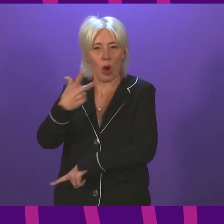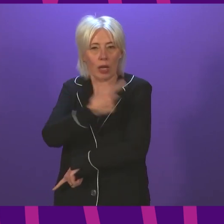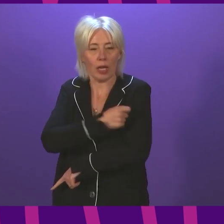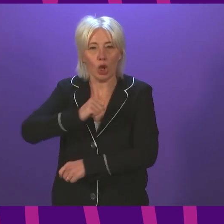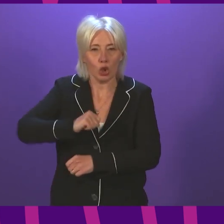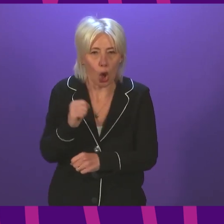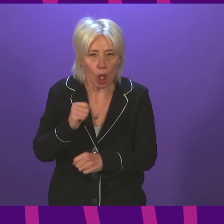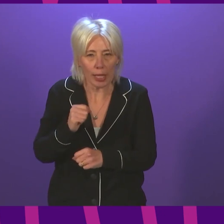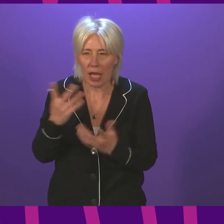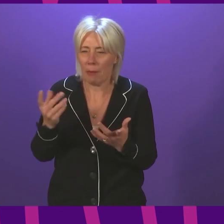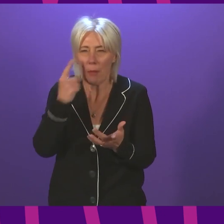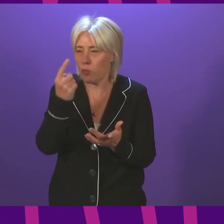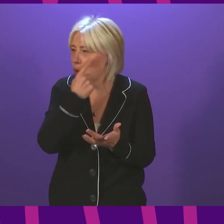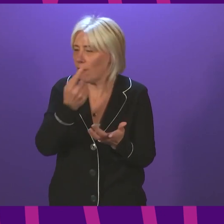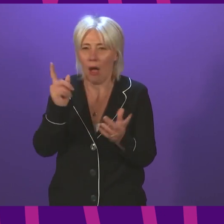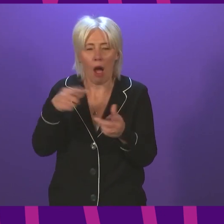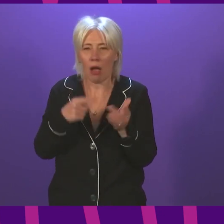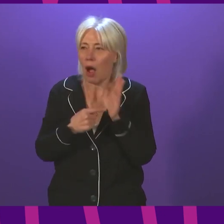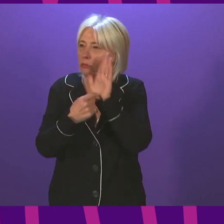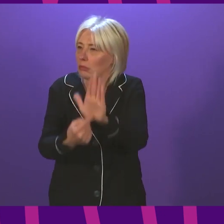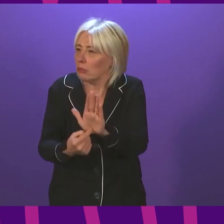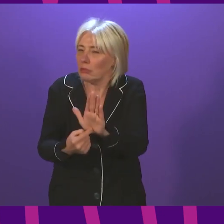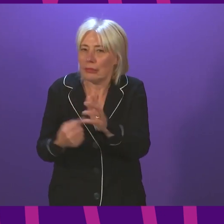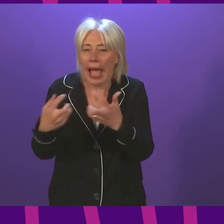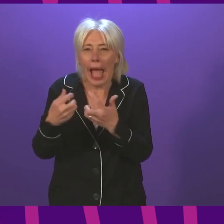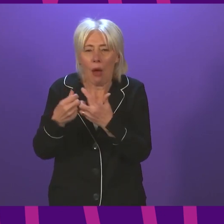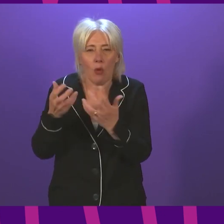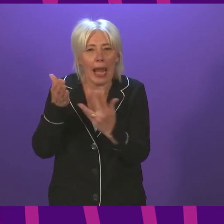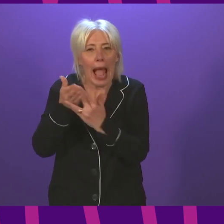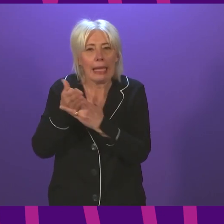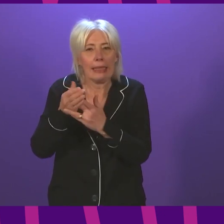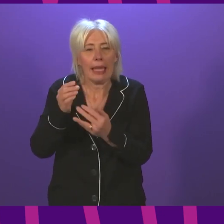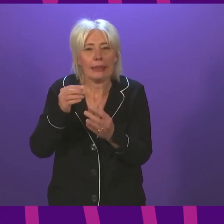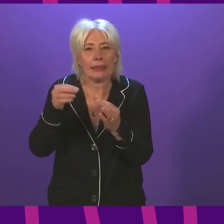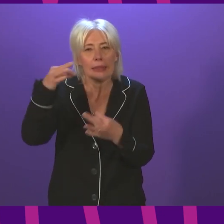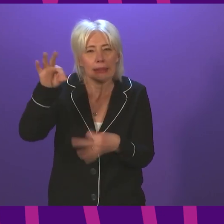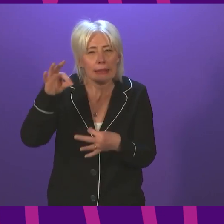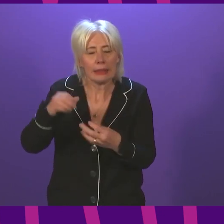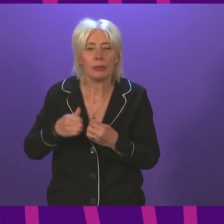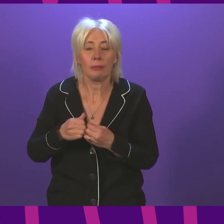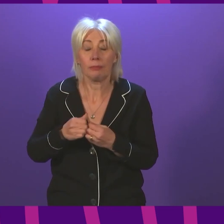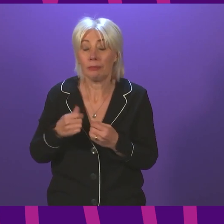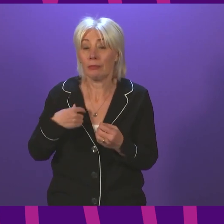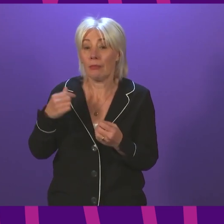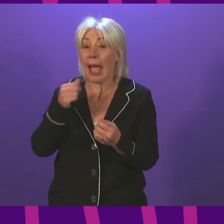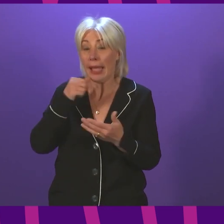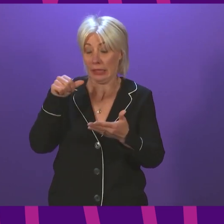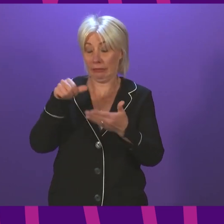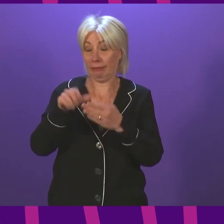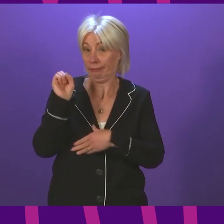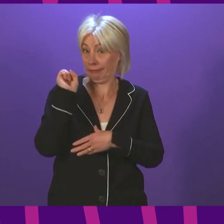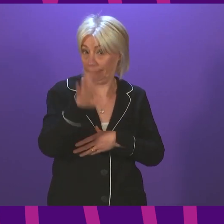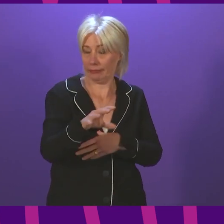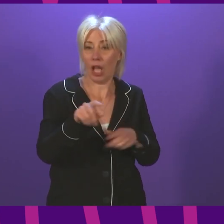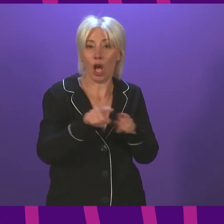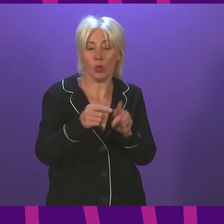vaccination status and access a vaccine passport? First Minister. I'm happy to write to the member and put more details of this in